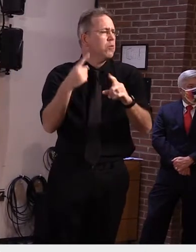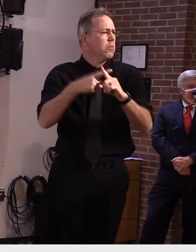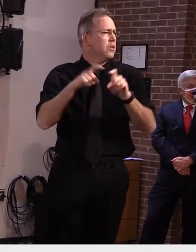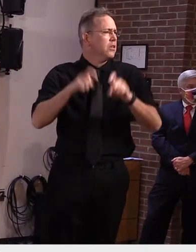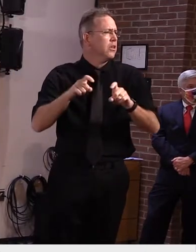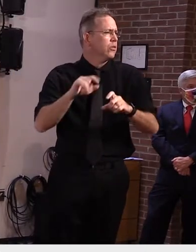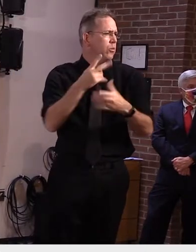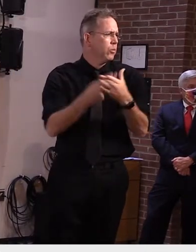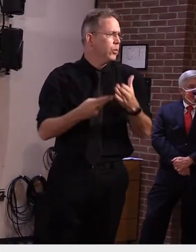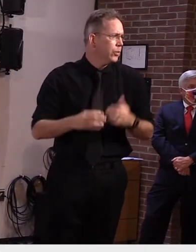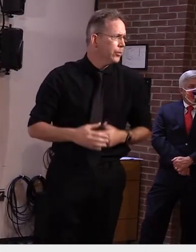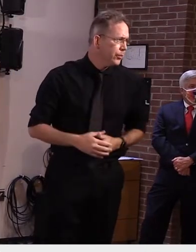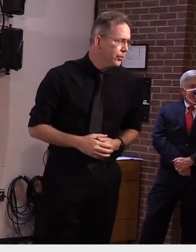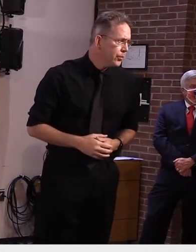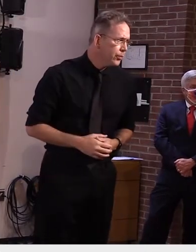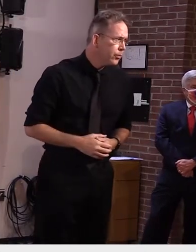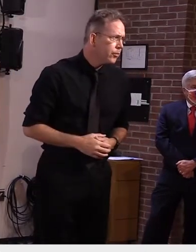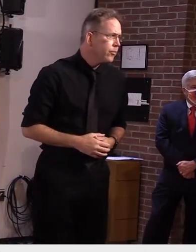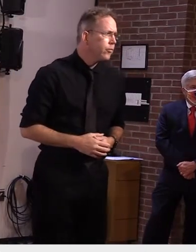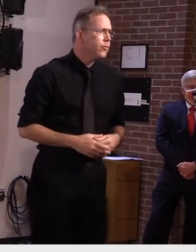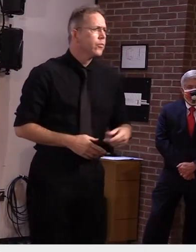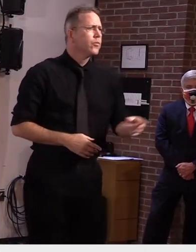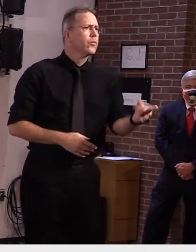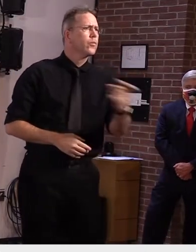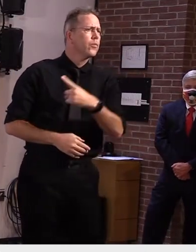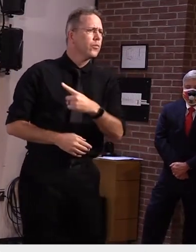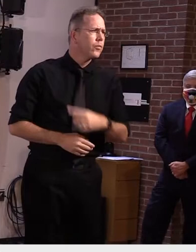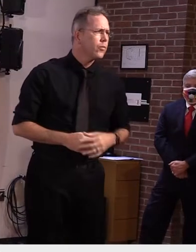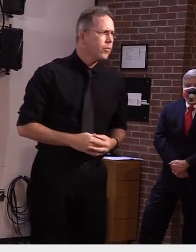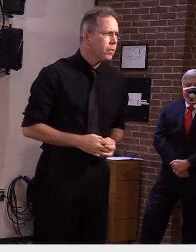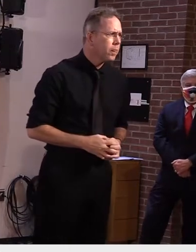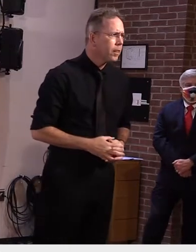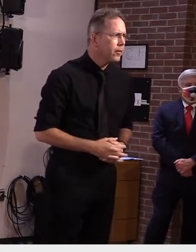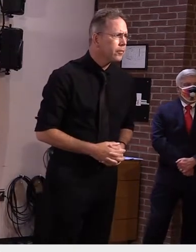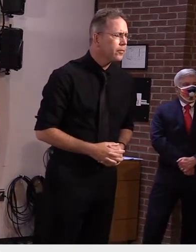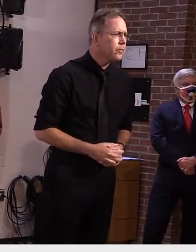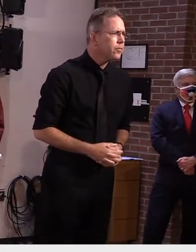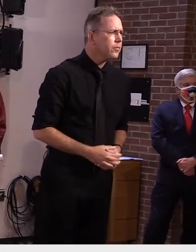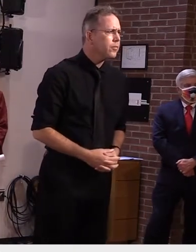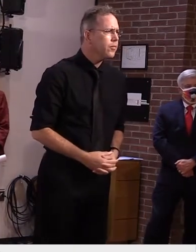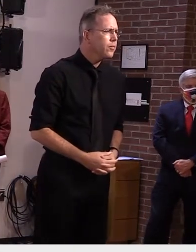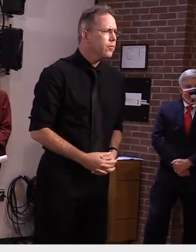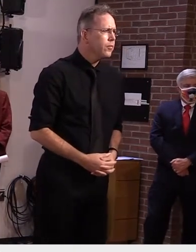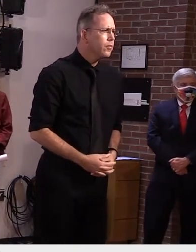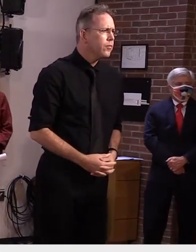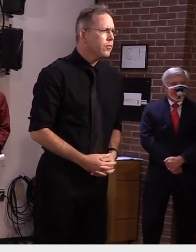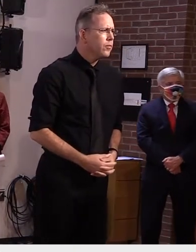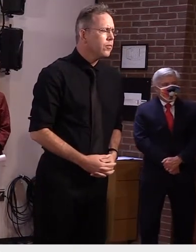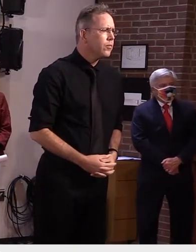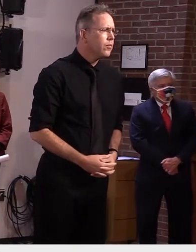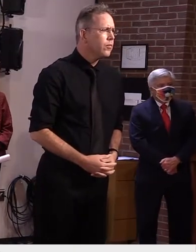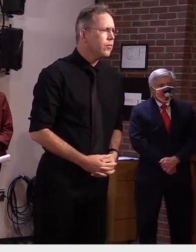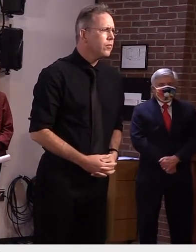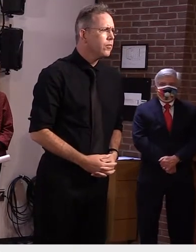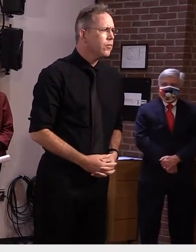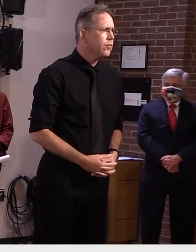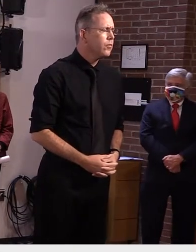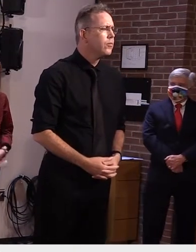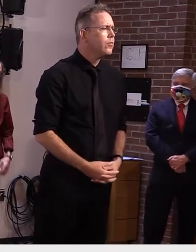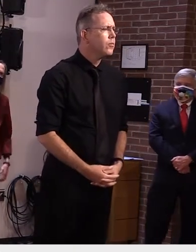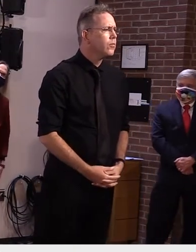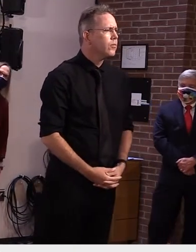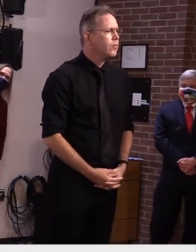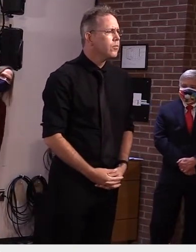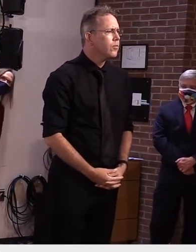And I had question about the hockey leaks as well. As you probably saw, New Hampshire has suspended